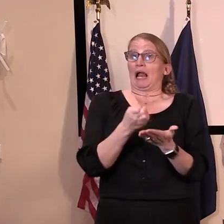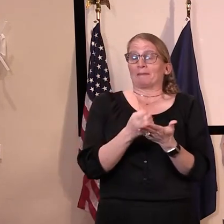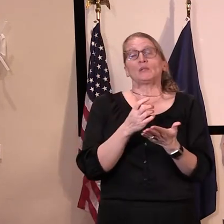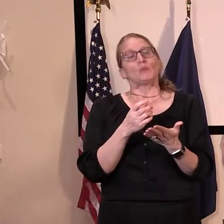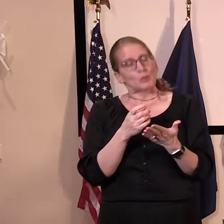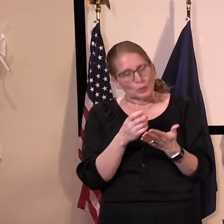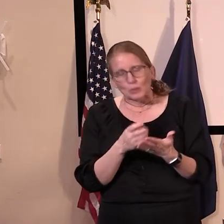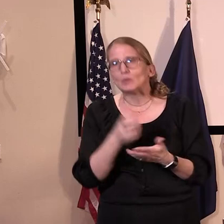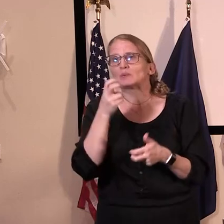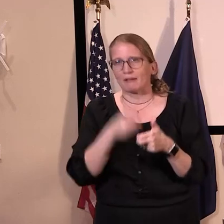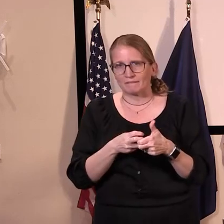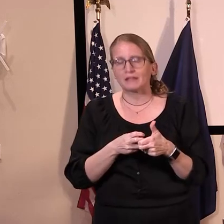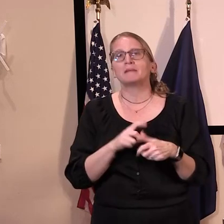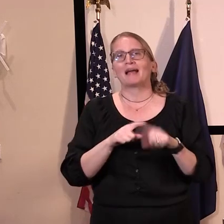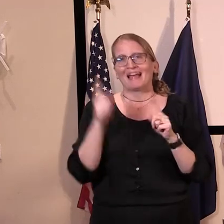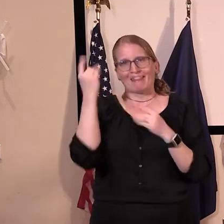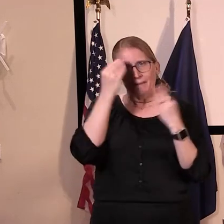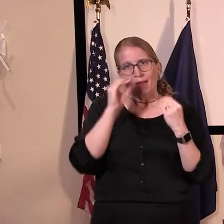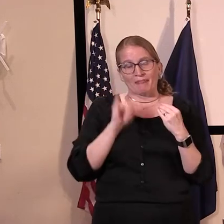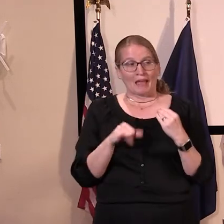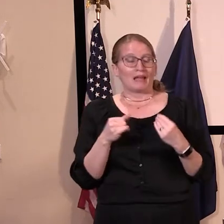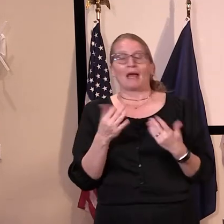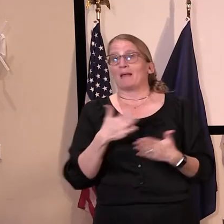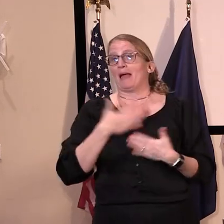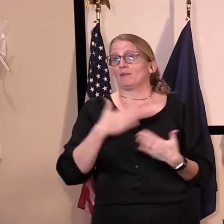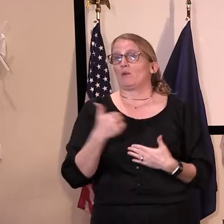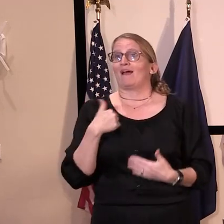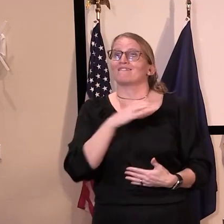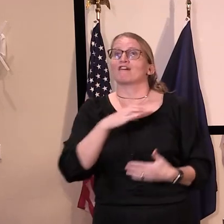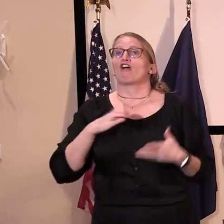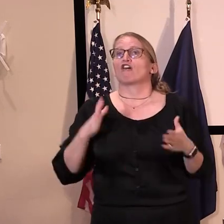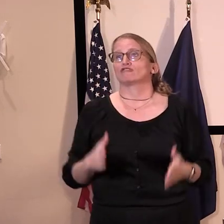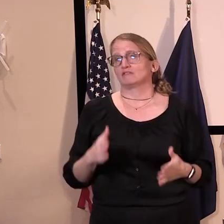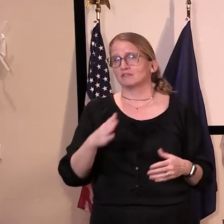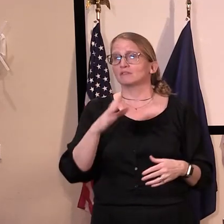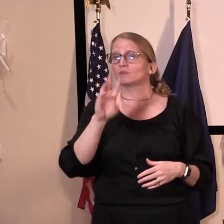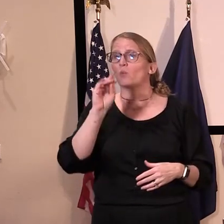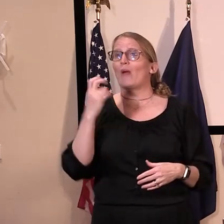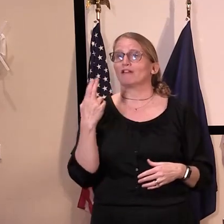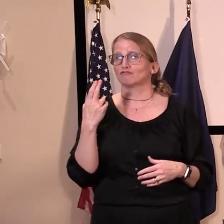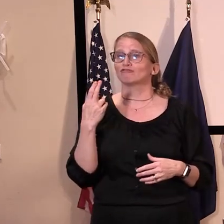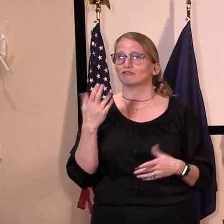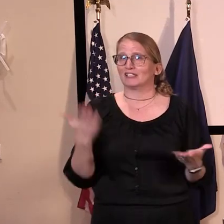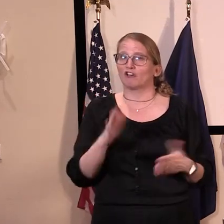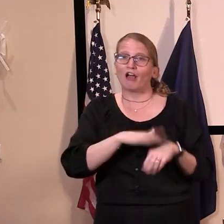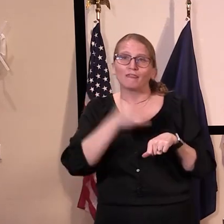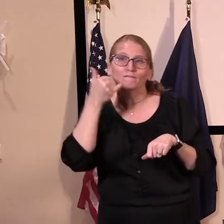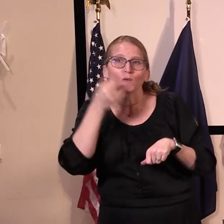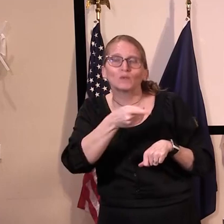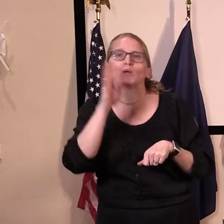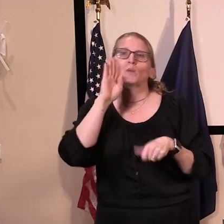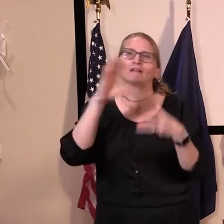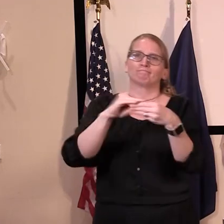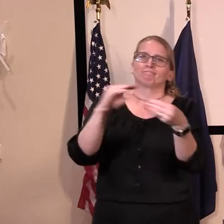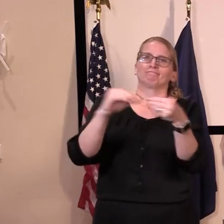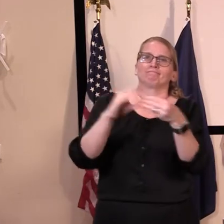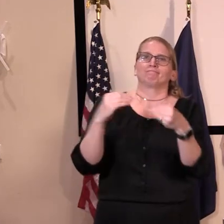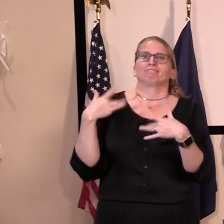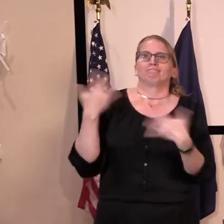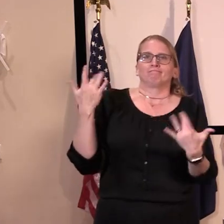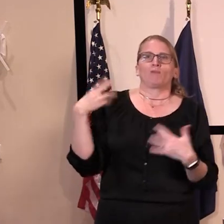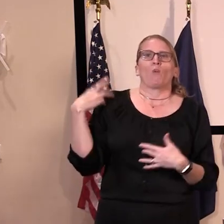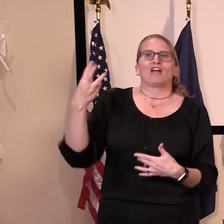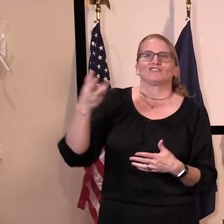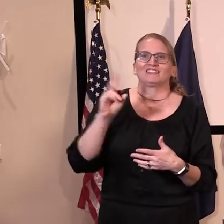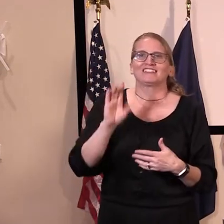pleased to have Congressman Welch here with us on the phone to give us an update on what's happening in Washington. Congressman Welch, are you